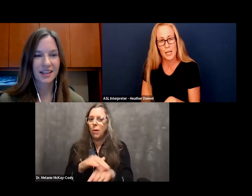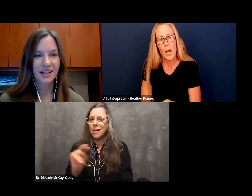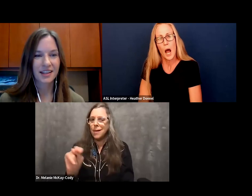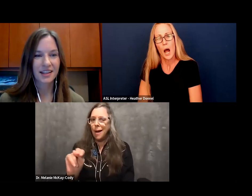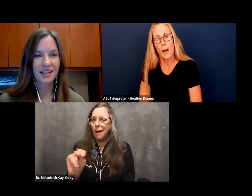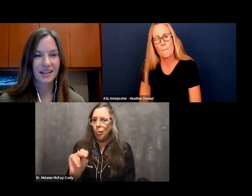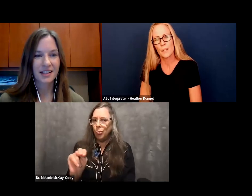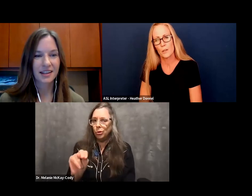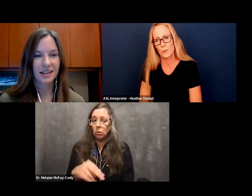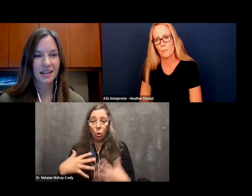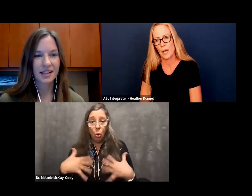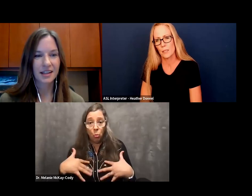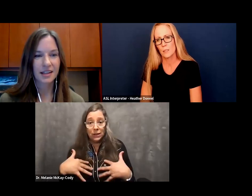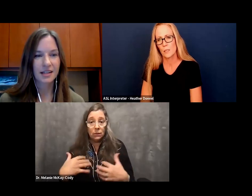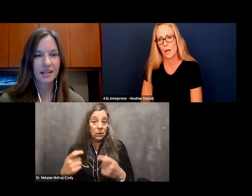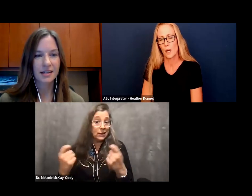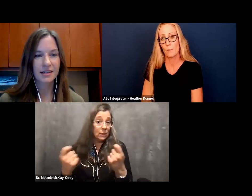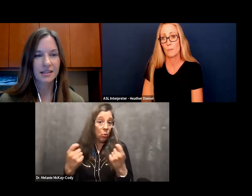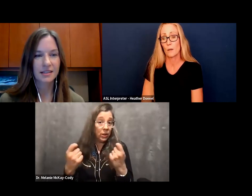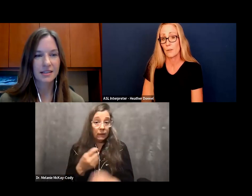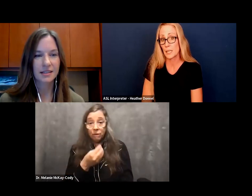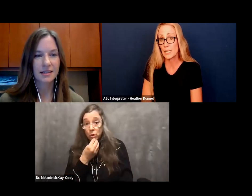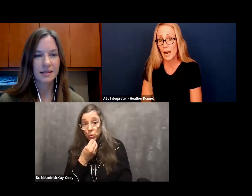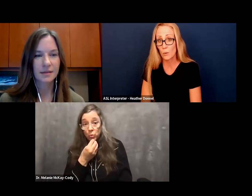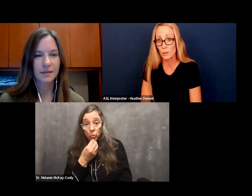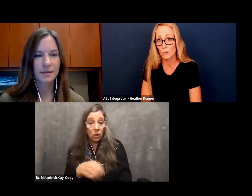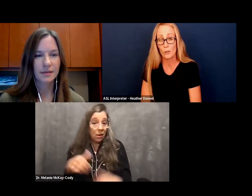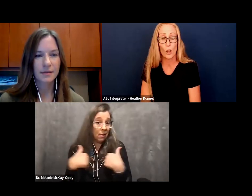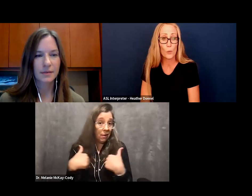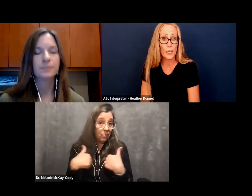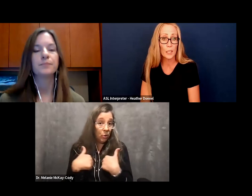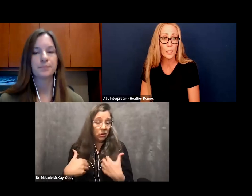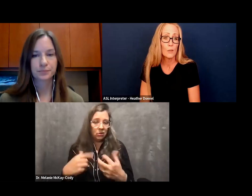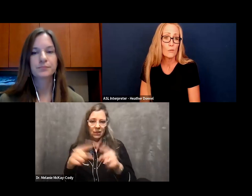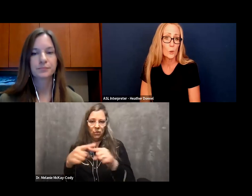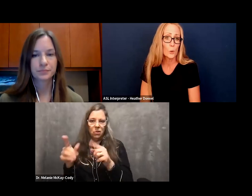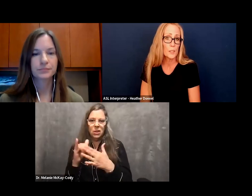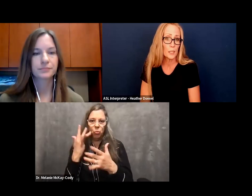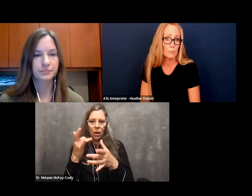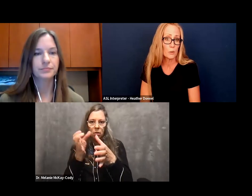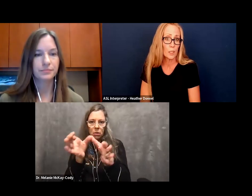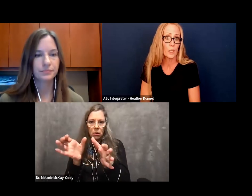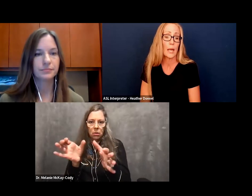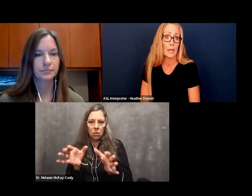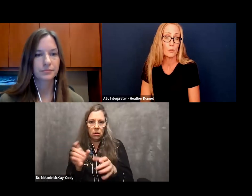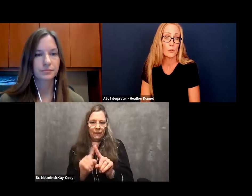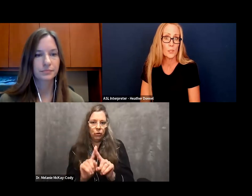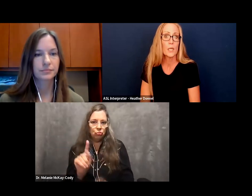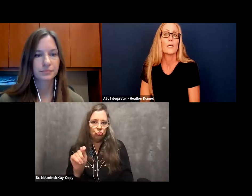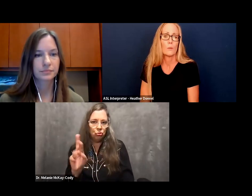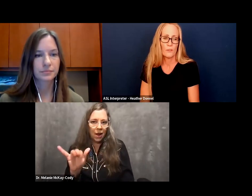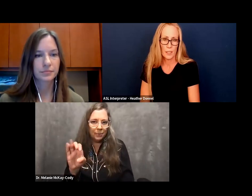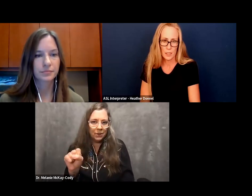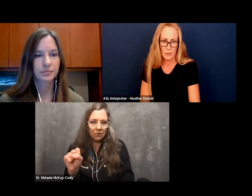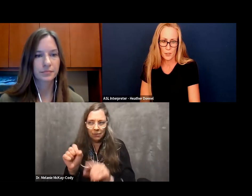countries. But it also depends if it's a noun, like clothing, food, ceremony, animals.